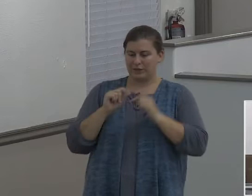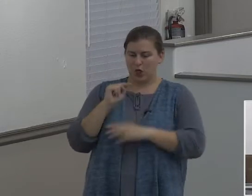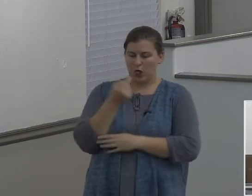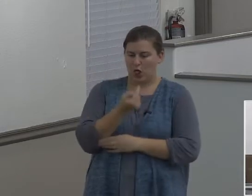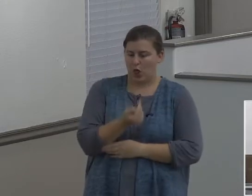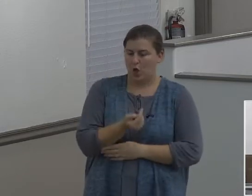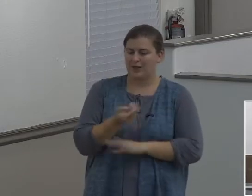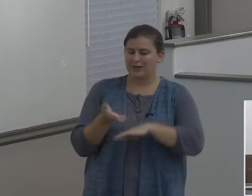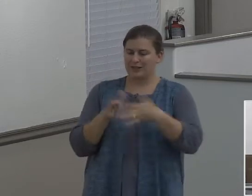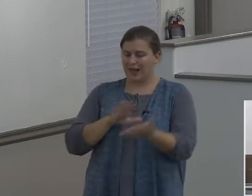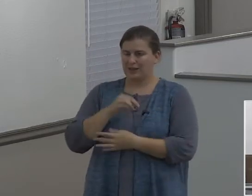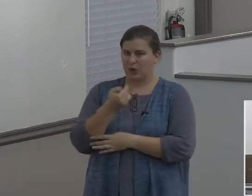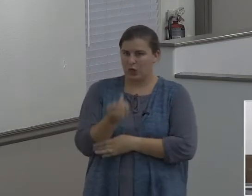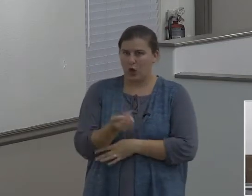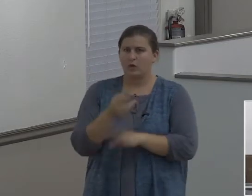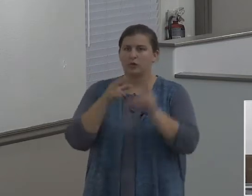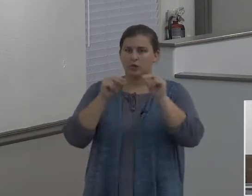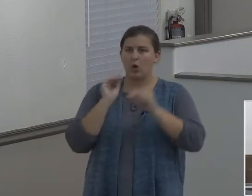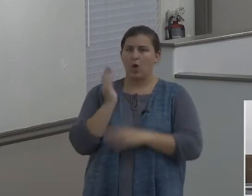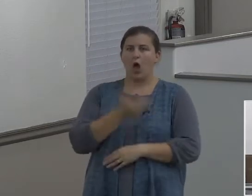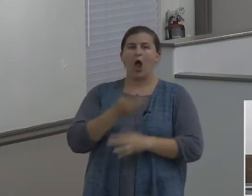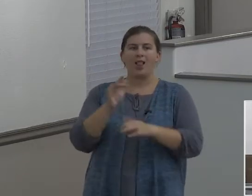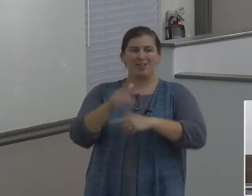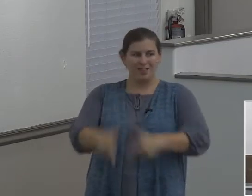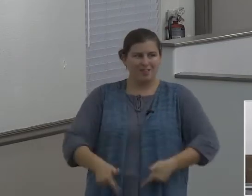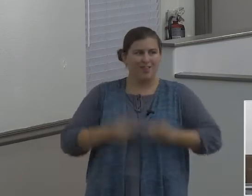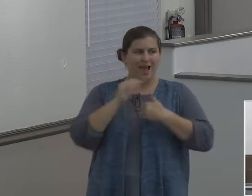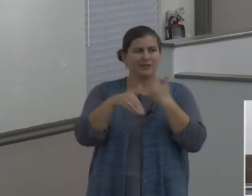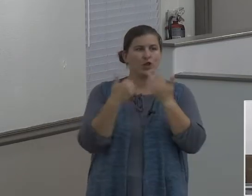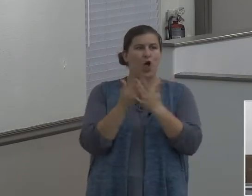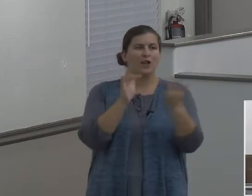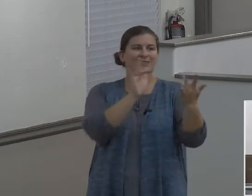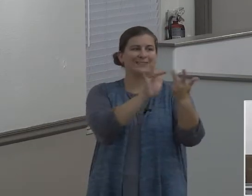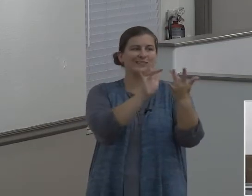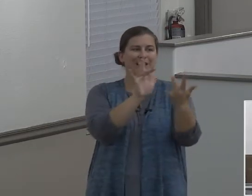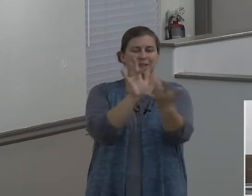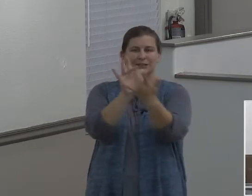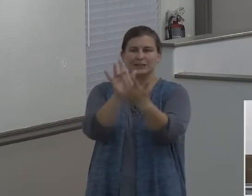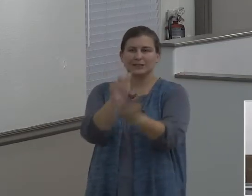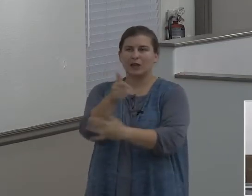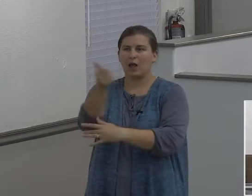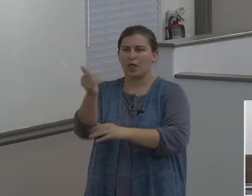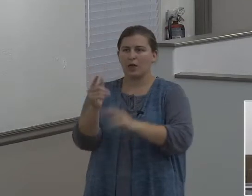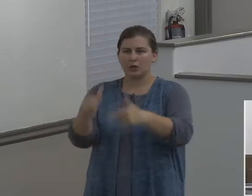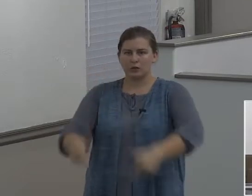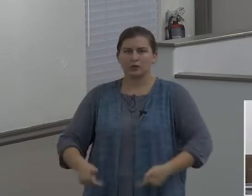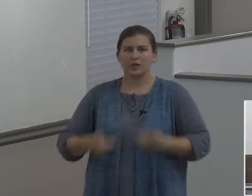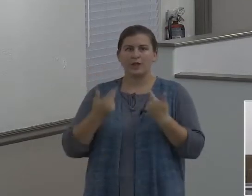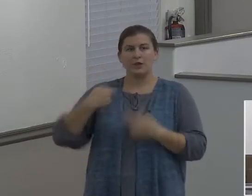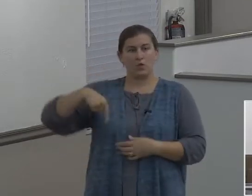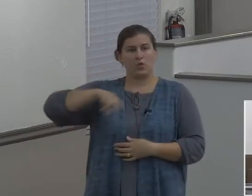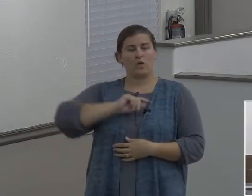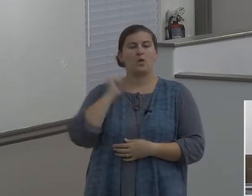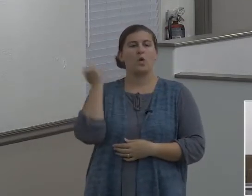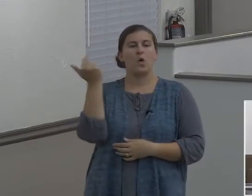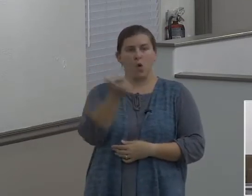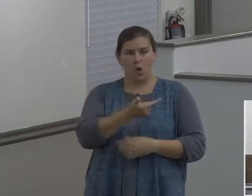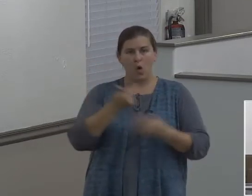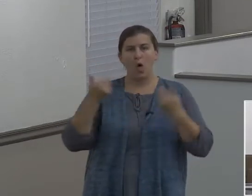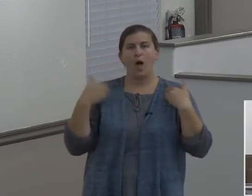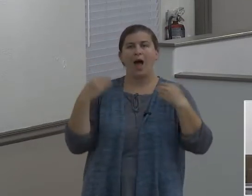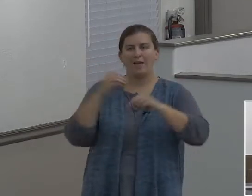touch other lives. We have an impact. We're going to see that tonight. But what happened?